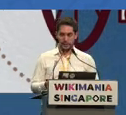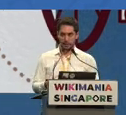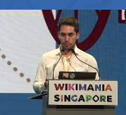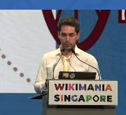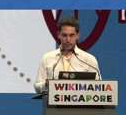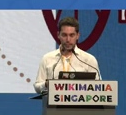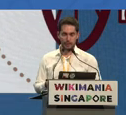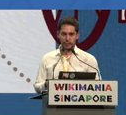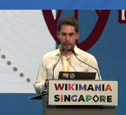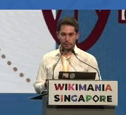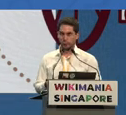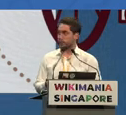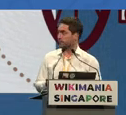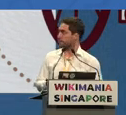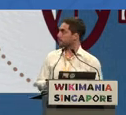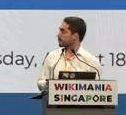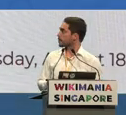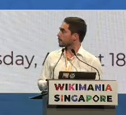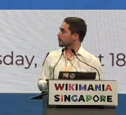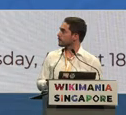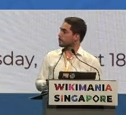in trading resources, educational resources.